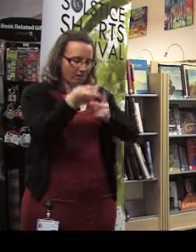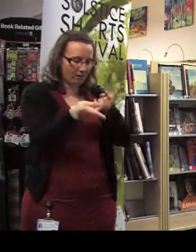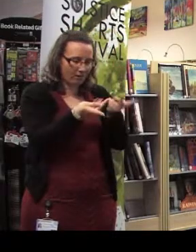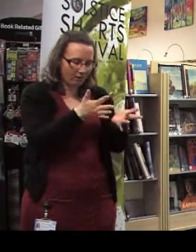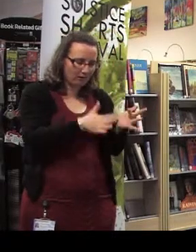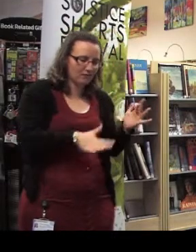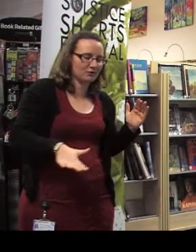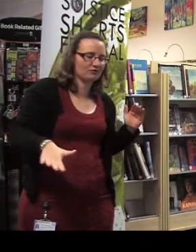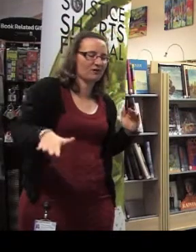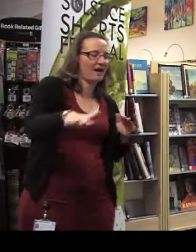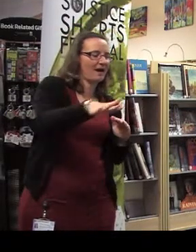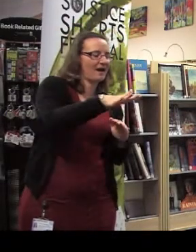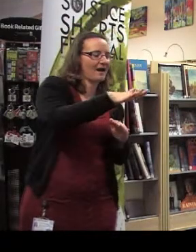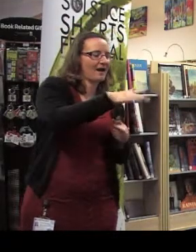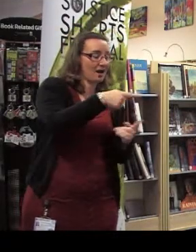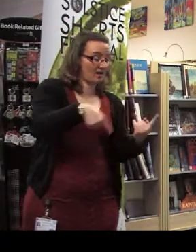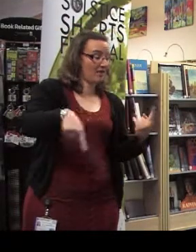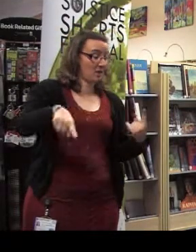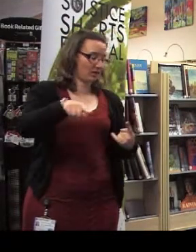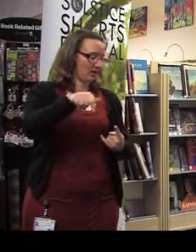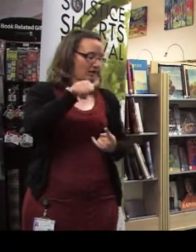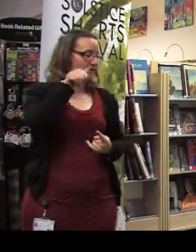the art of dying.